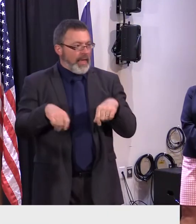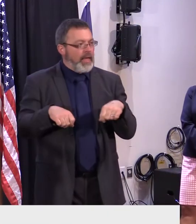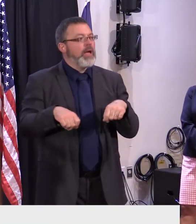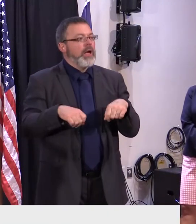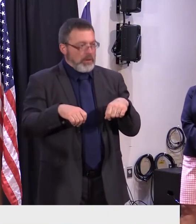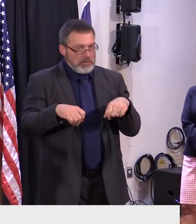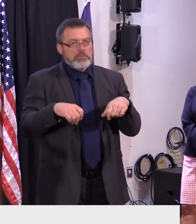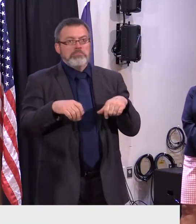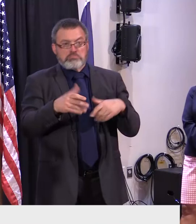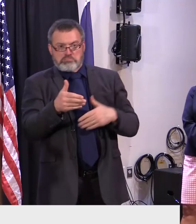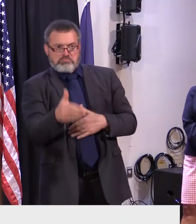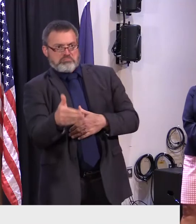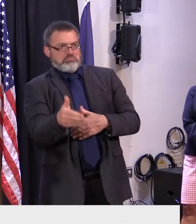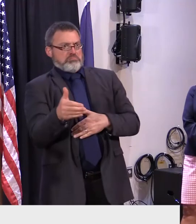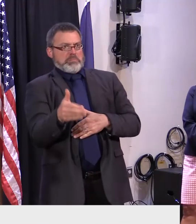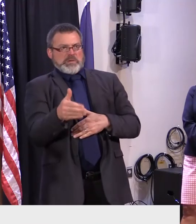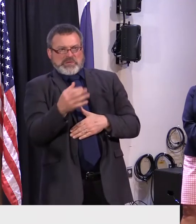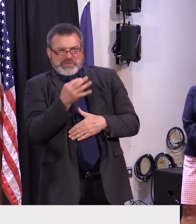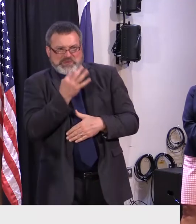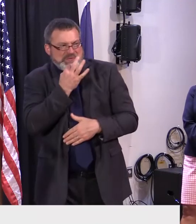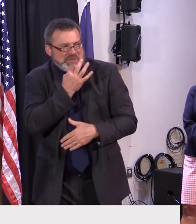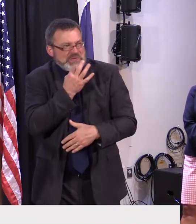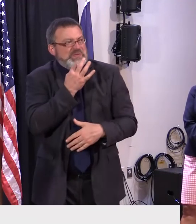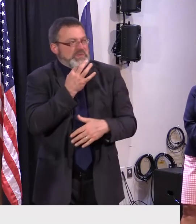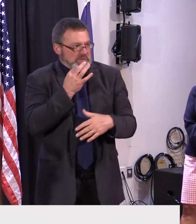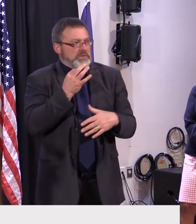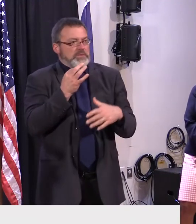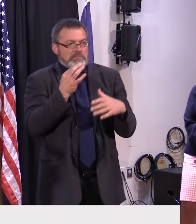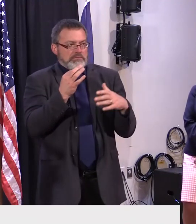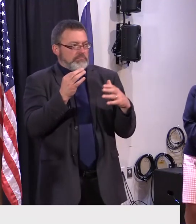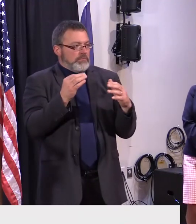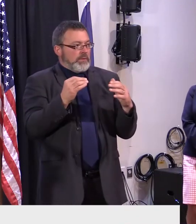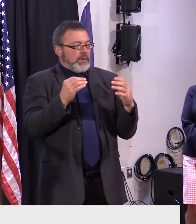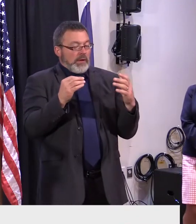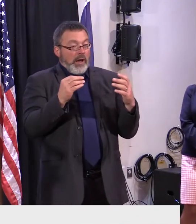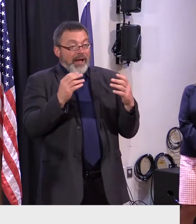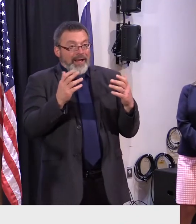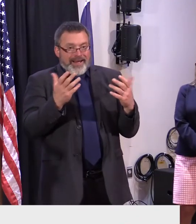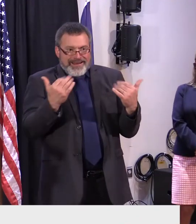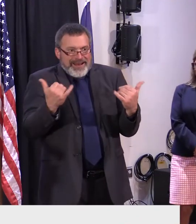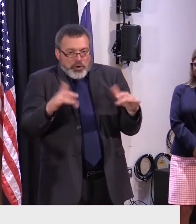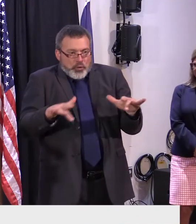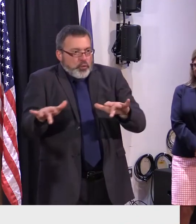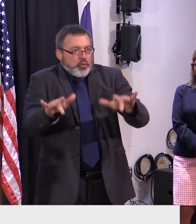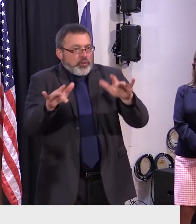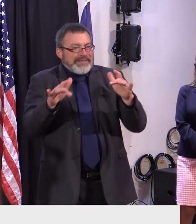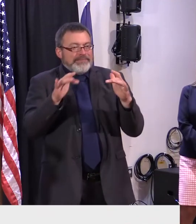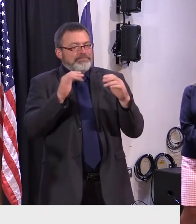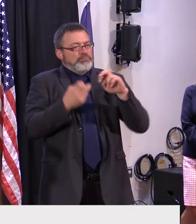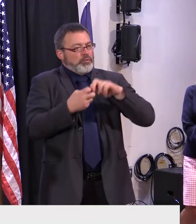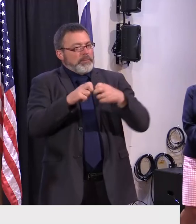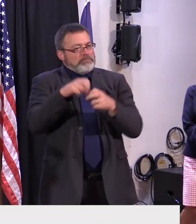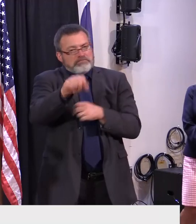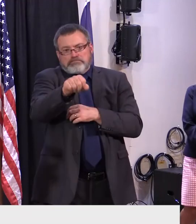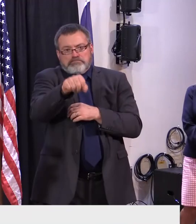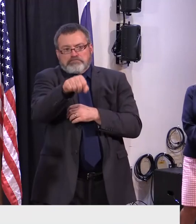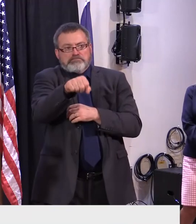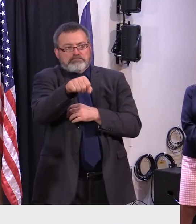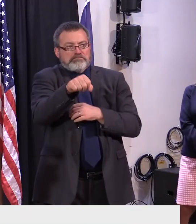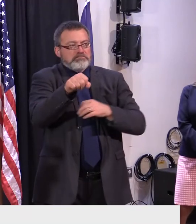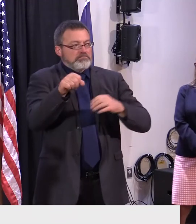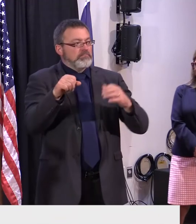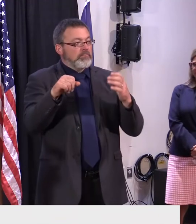sooner rather than later so that's part of our our issue and i'm not to be honest with you ed i'm not sure about the